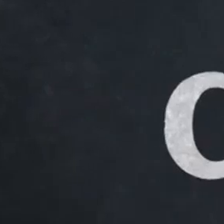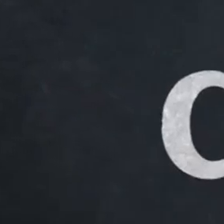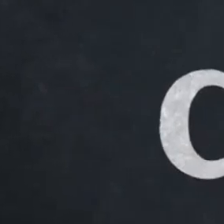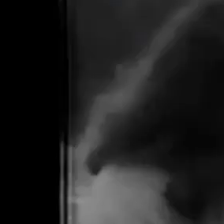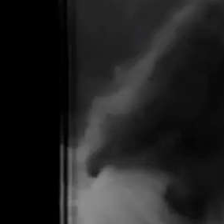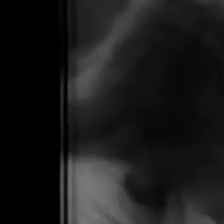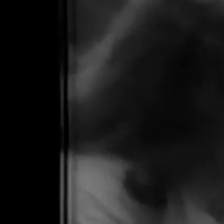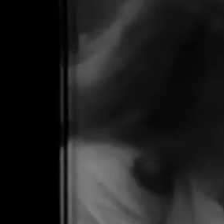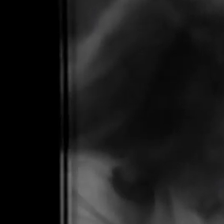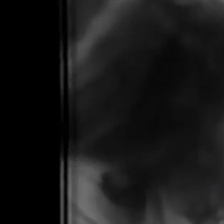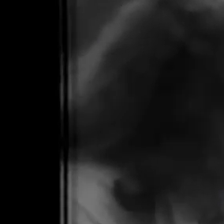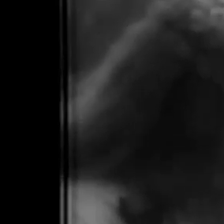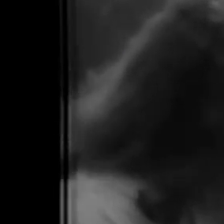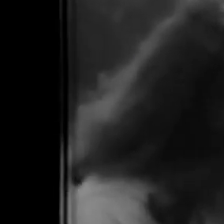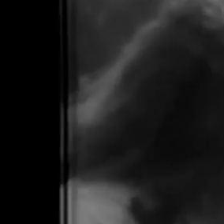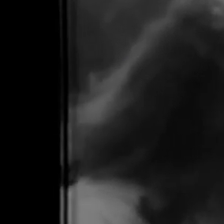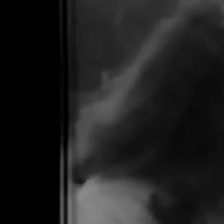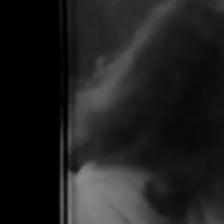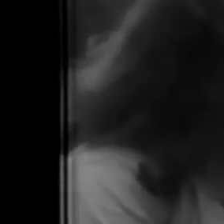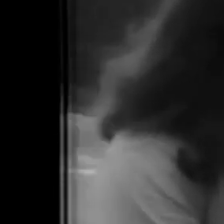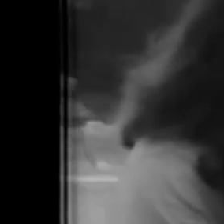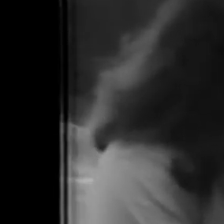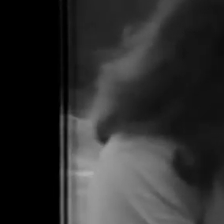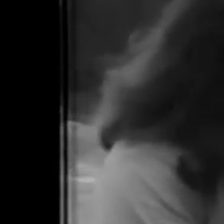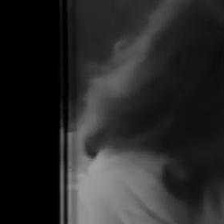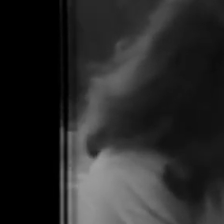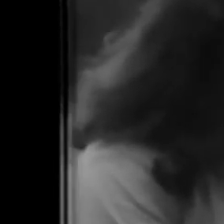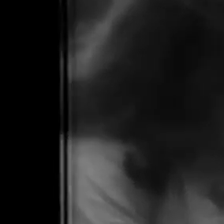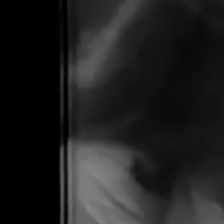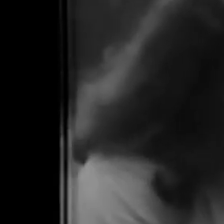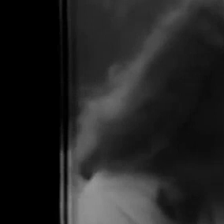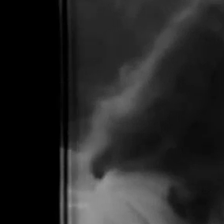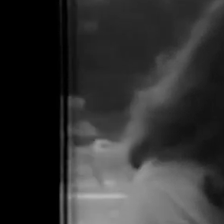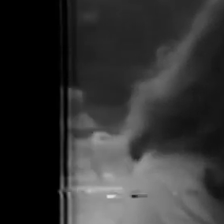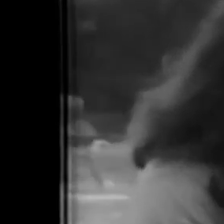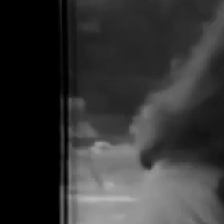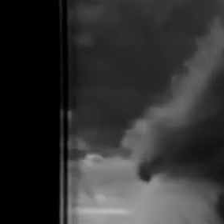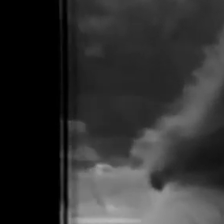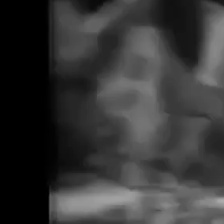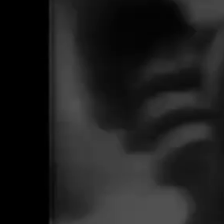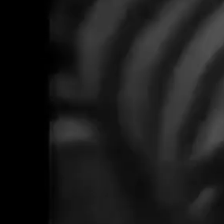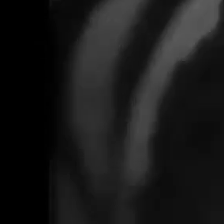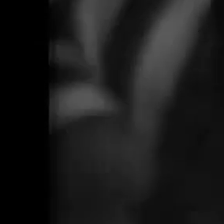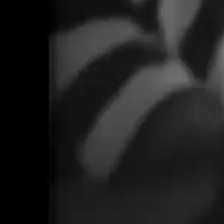Would you like to see handicapped people depicted as people? Excuse me?